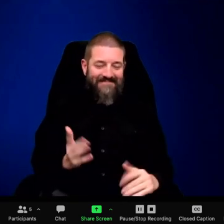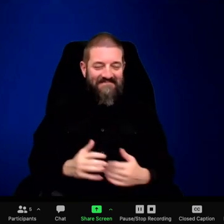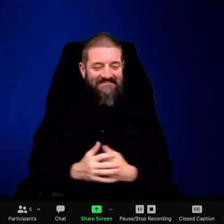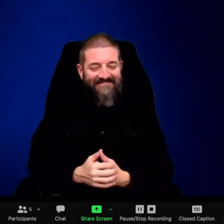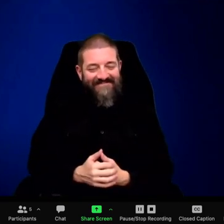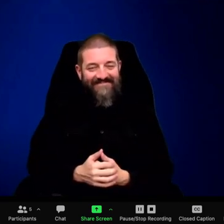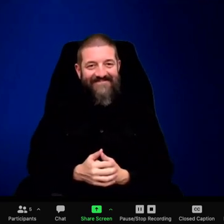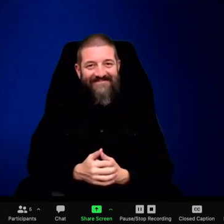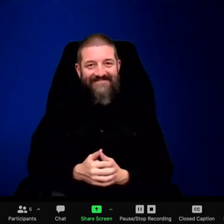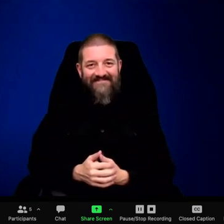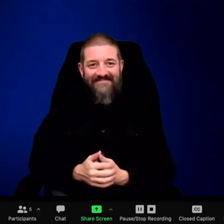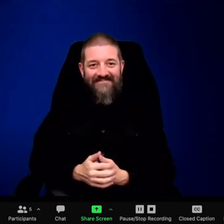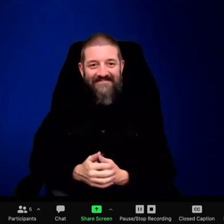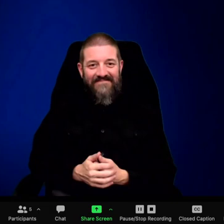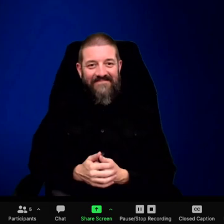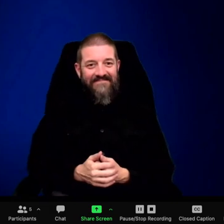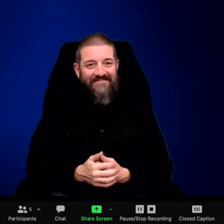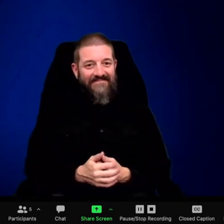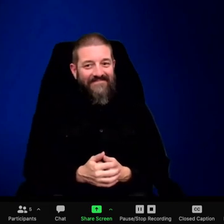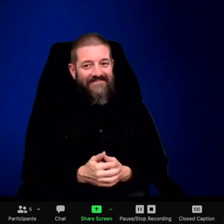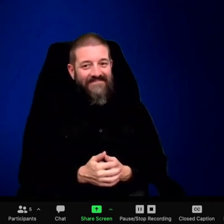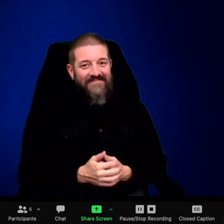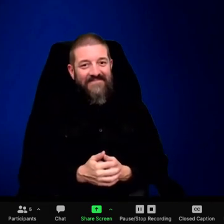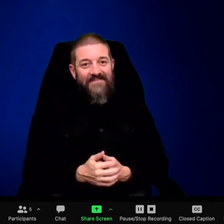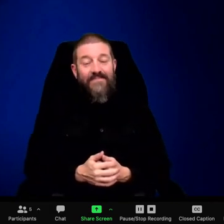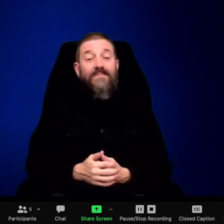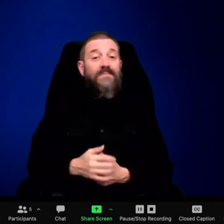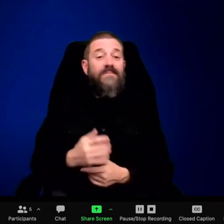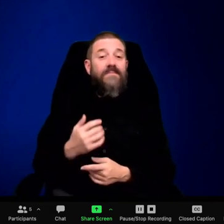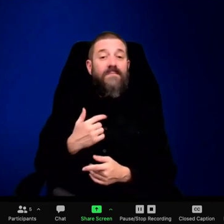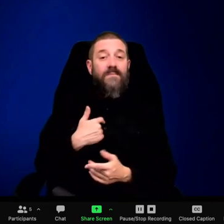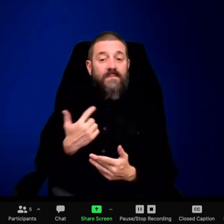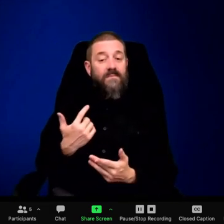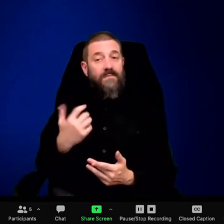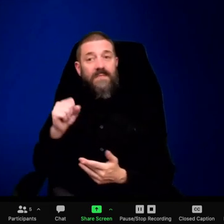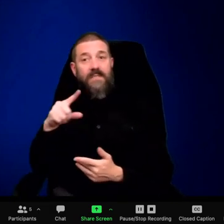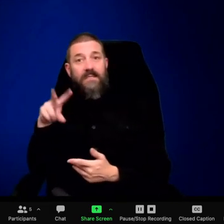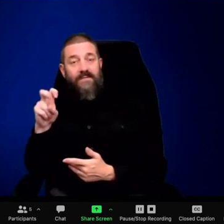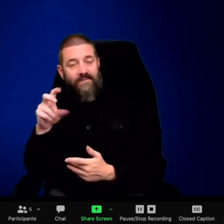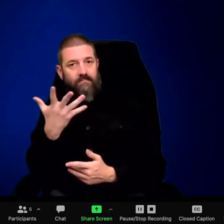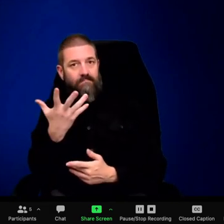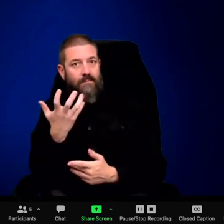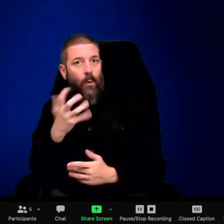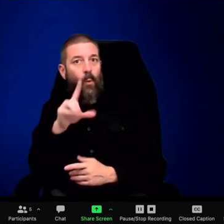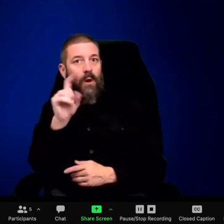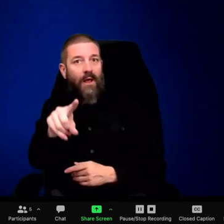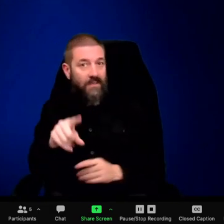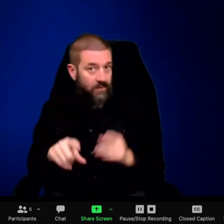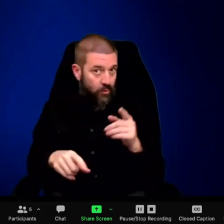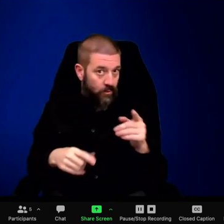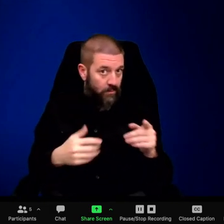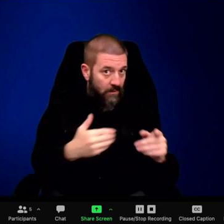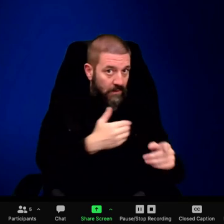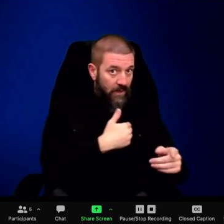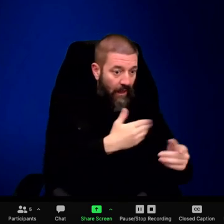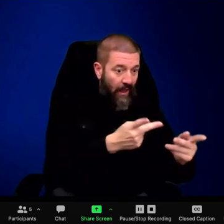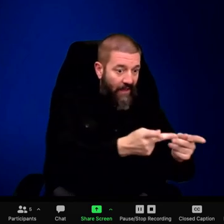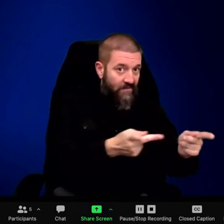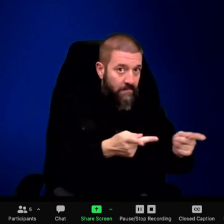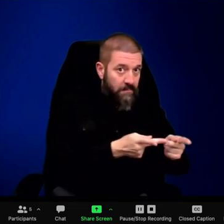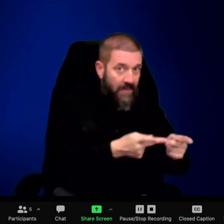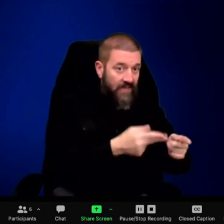You know, they're going to kill me, so I'm going to avoid them. So that's the explanation of how, in many cases, people will see